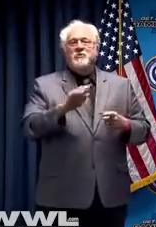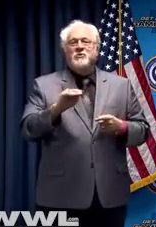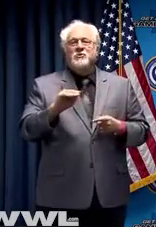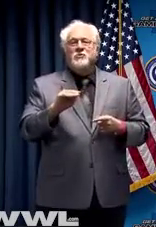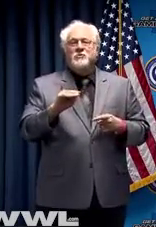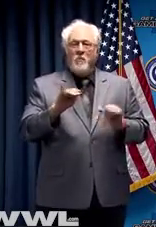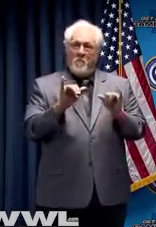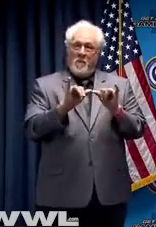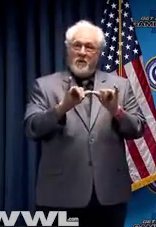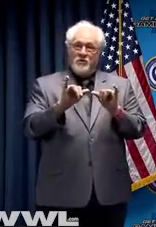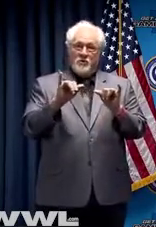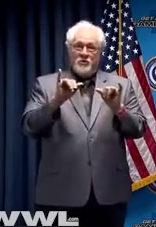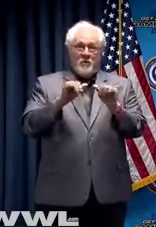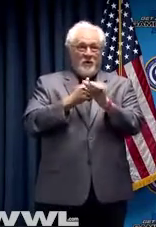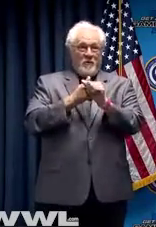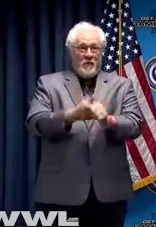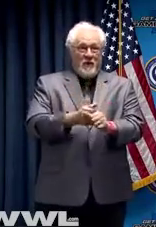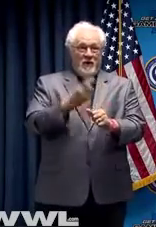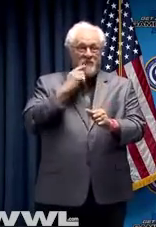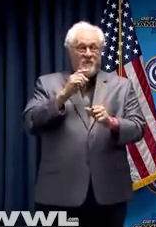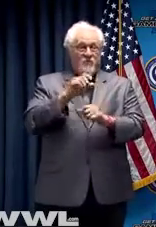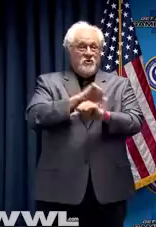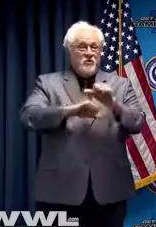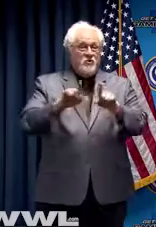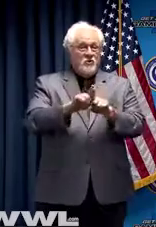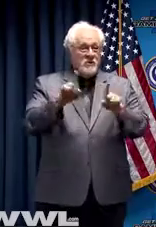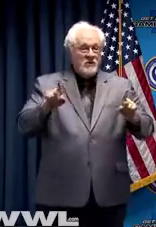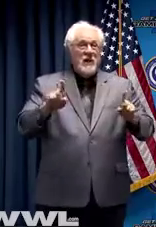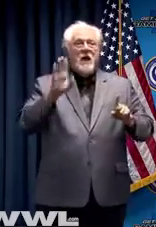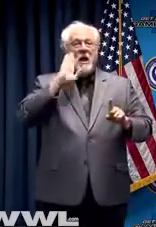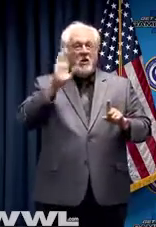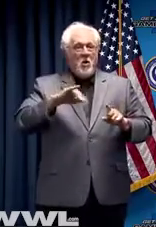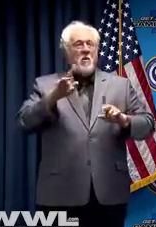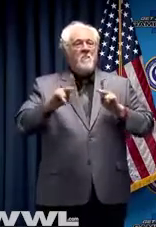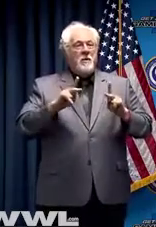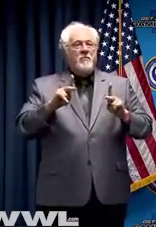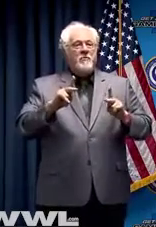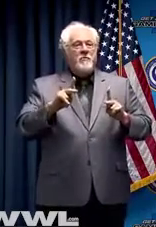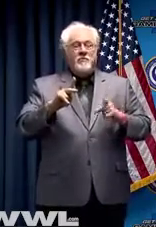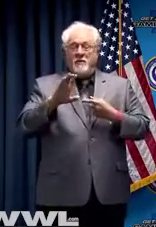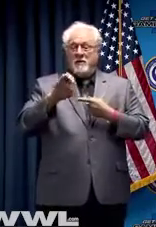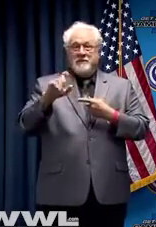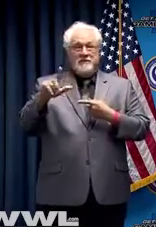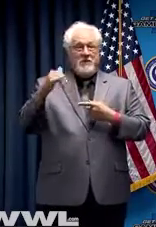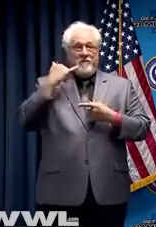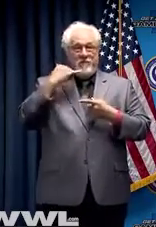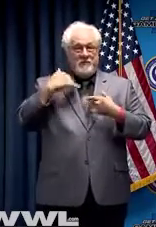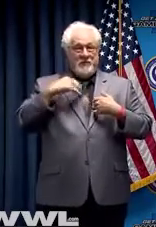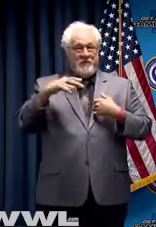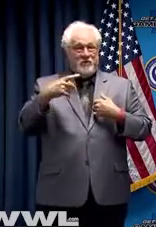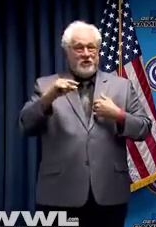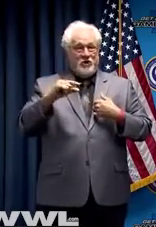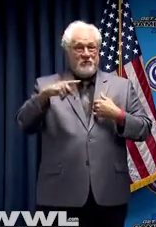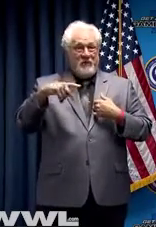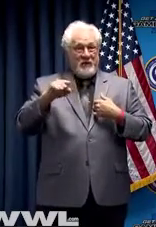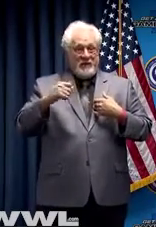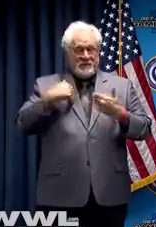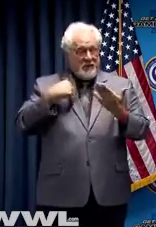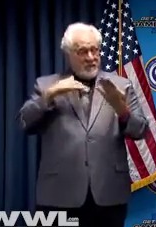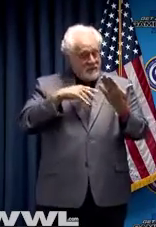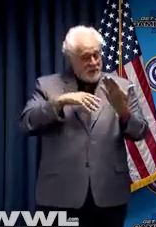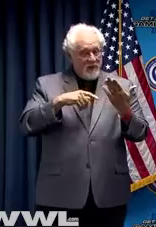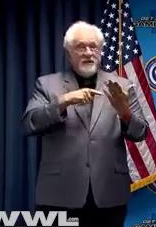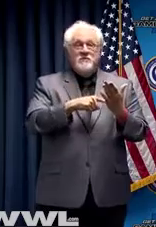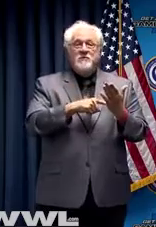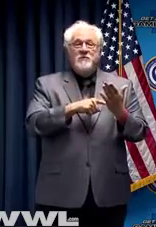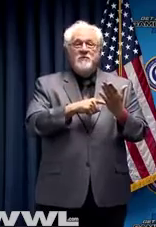measure compliance on social distancing. And I know that people's cell phones have the GPS devices and you've got these studies that are being